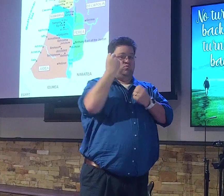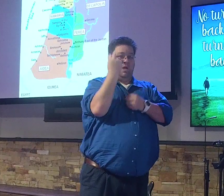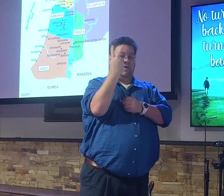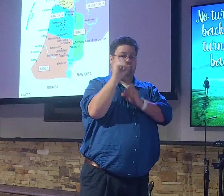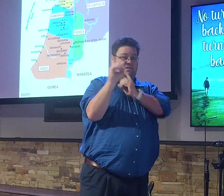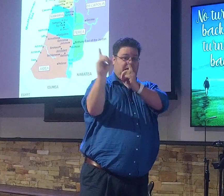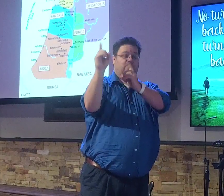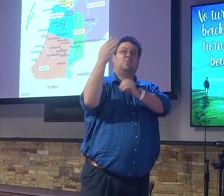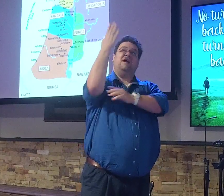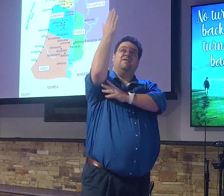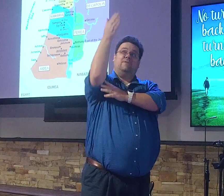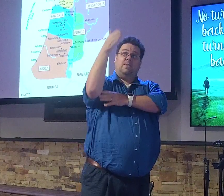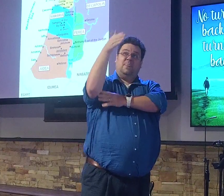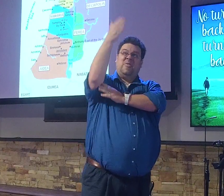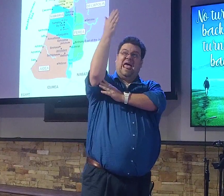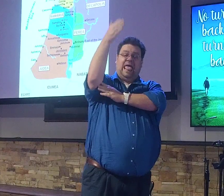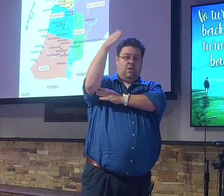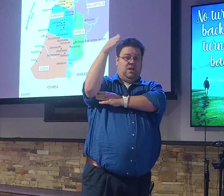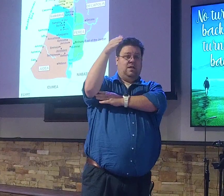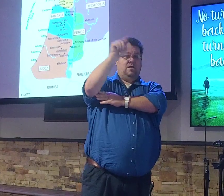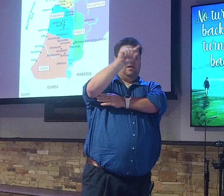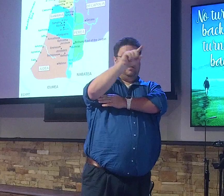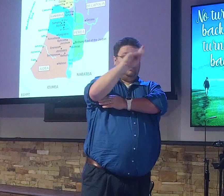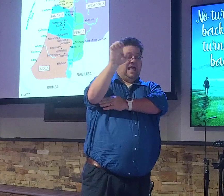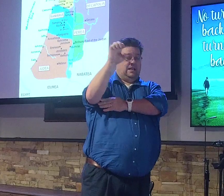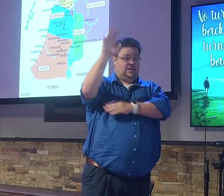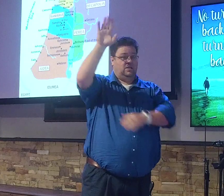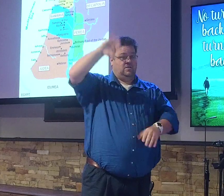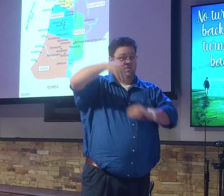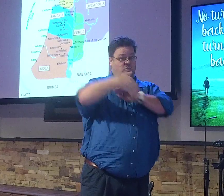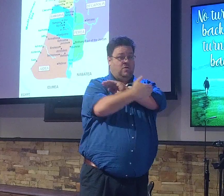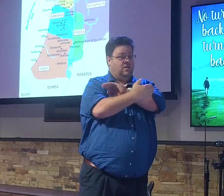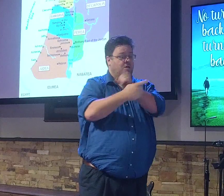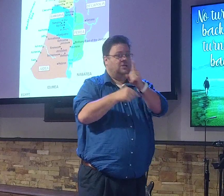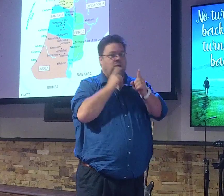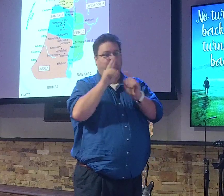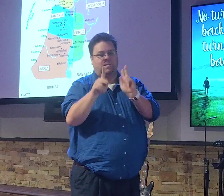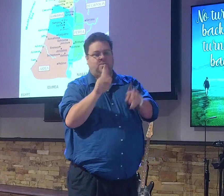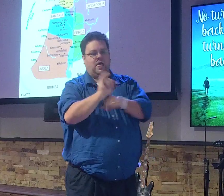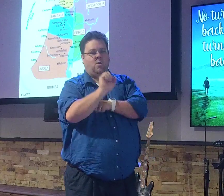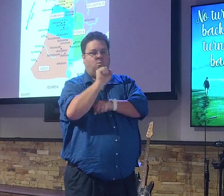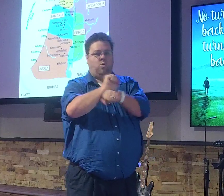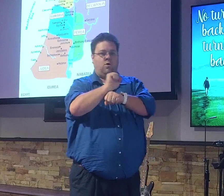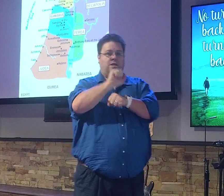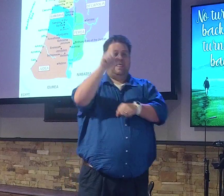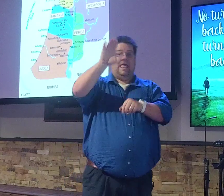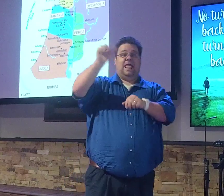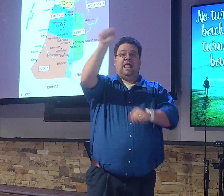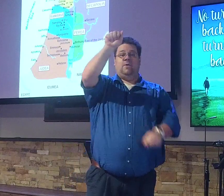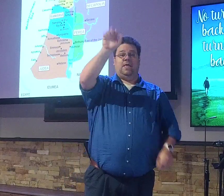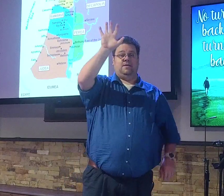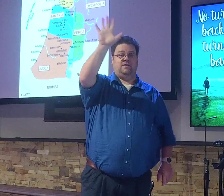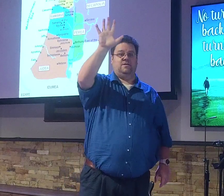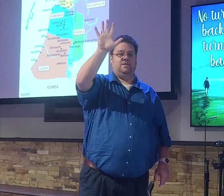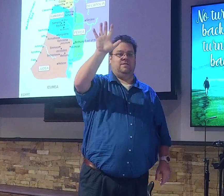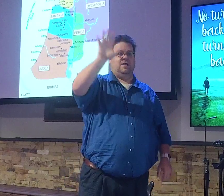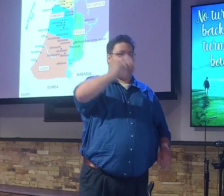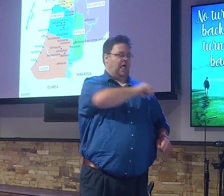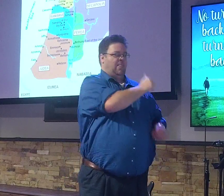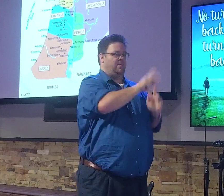Well, that's interesting, because people who lived and worked in that area were really looked down on, because they